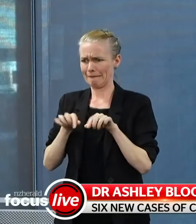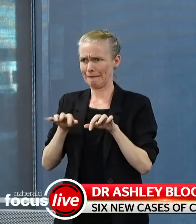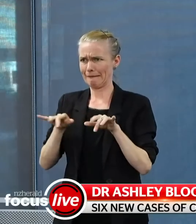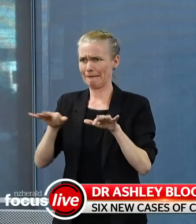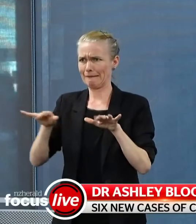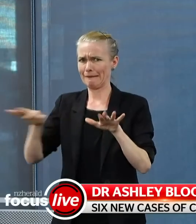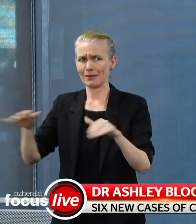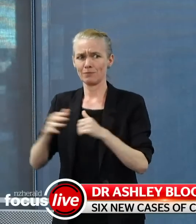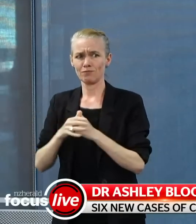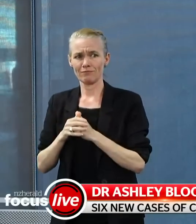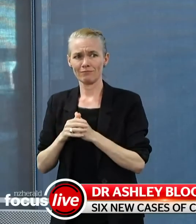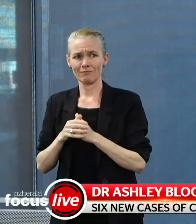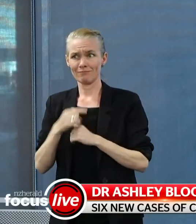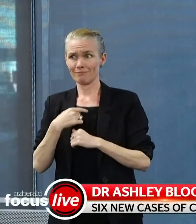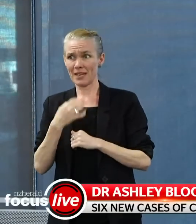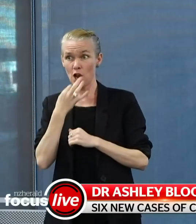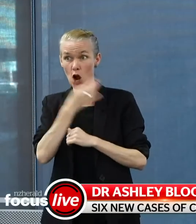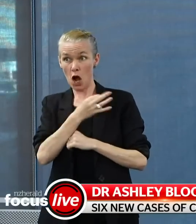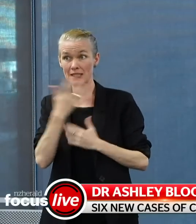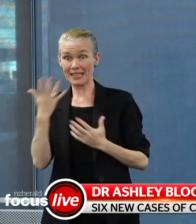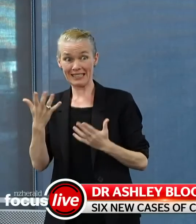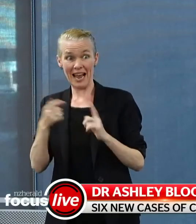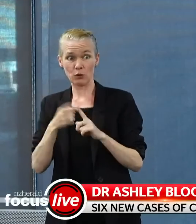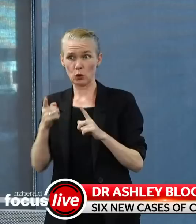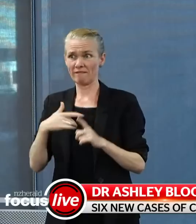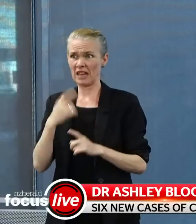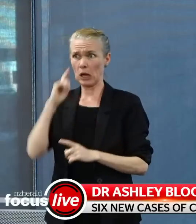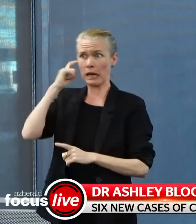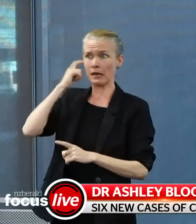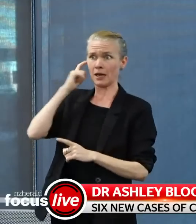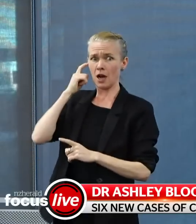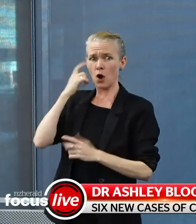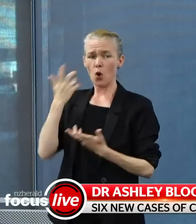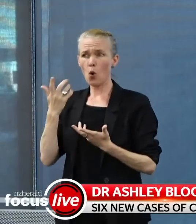colour is sort of your dashboard flashing right now with these events?